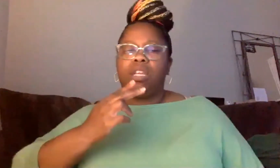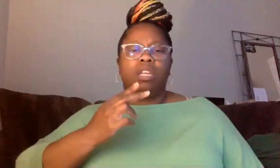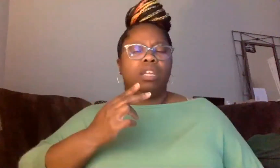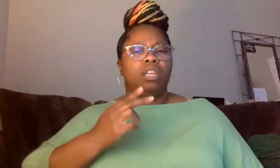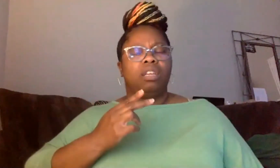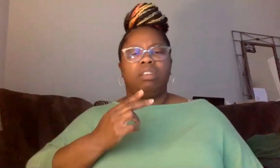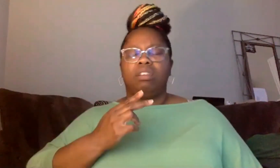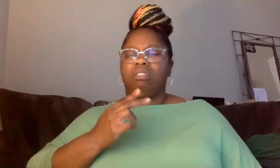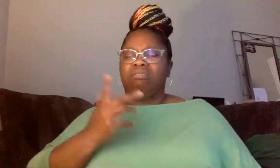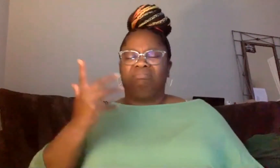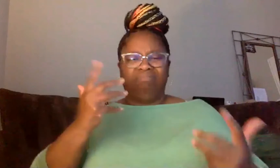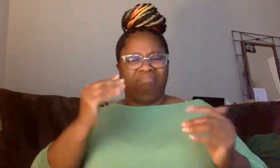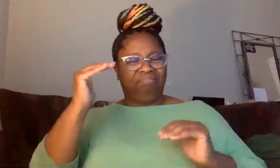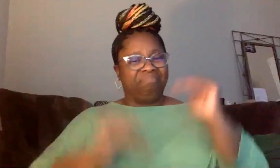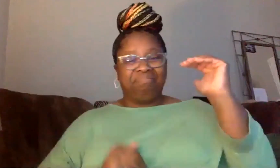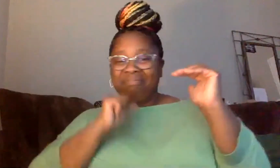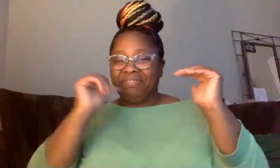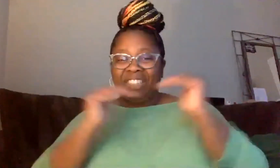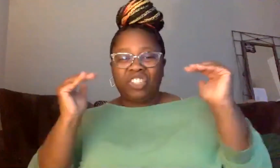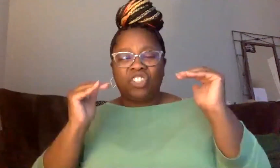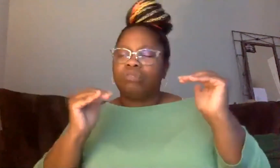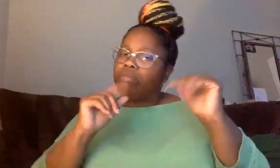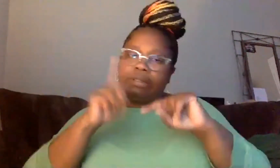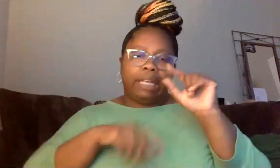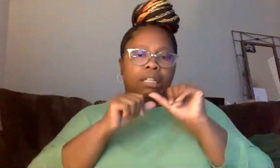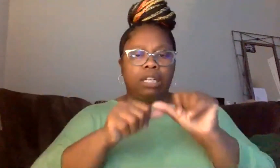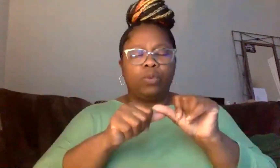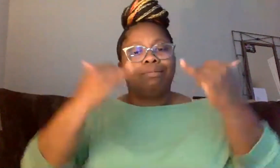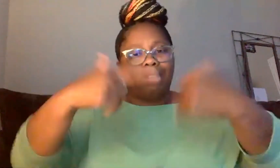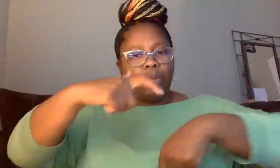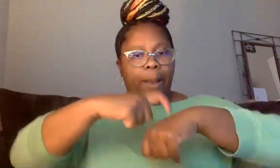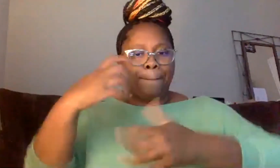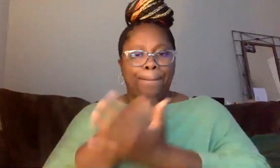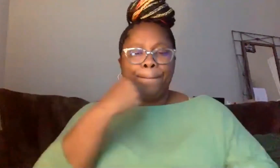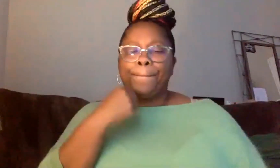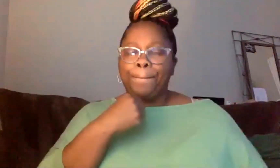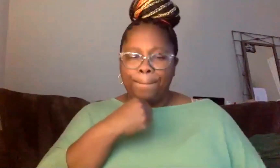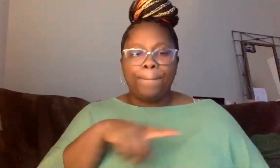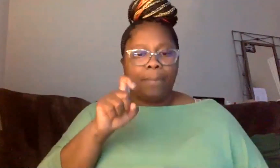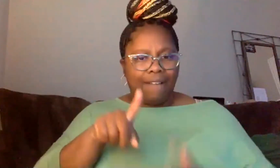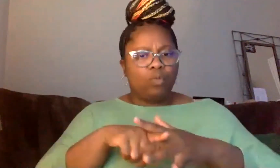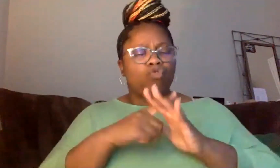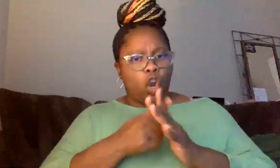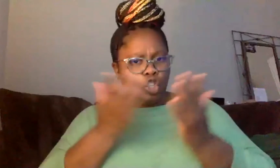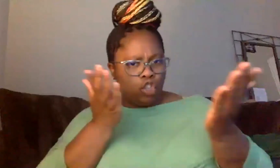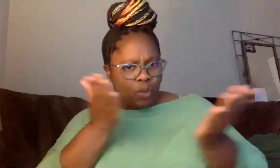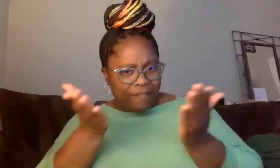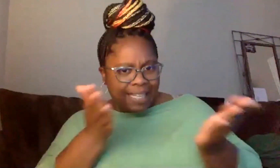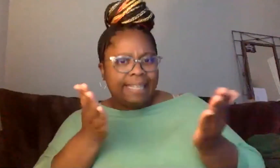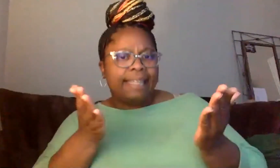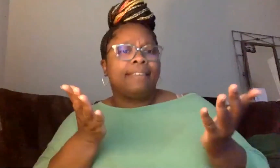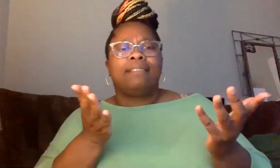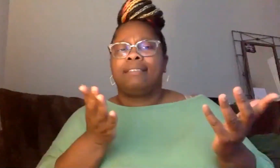any longer. The time is now. We have to start serving. And we, you know, in a time where